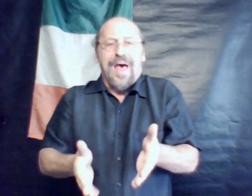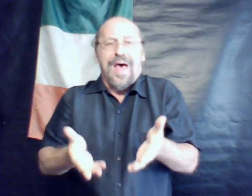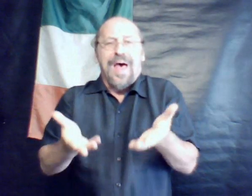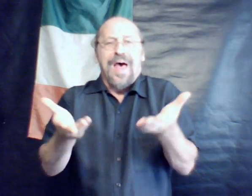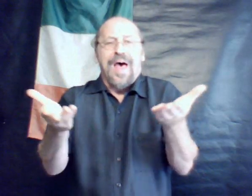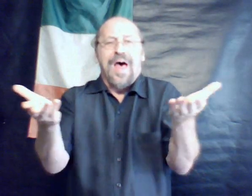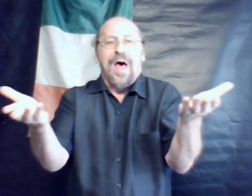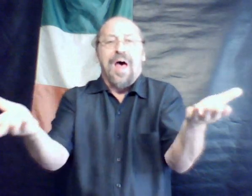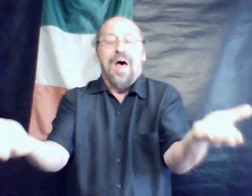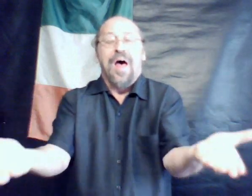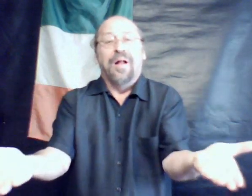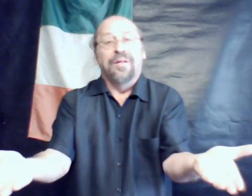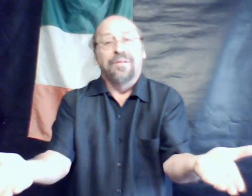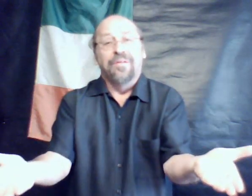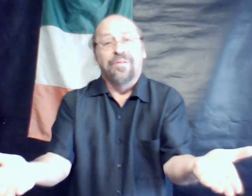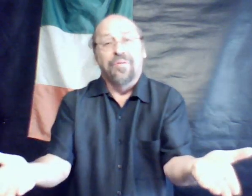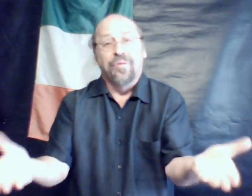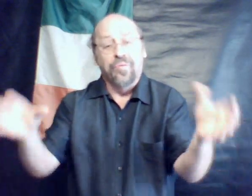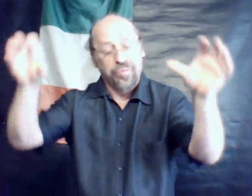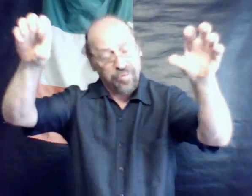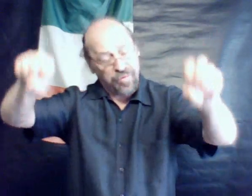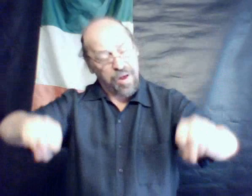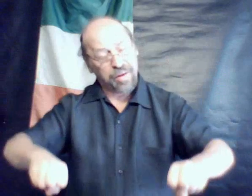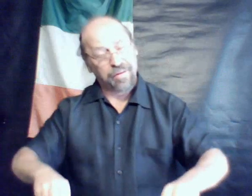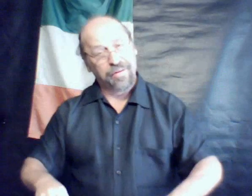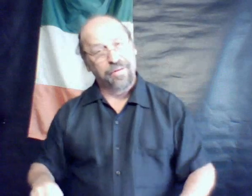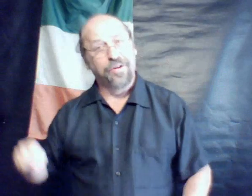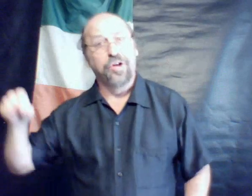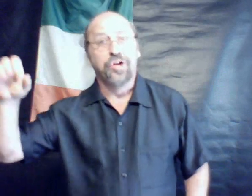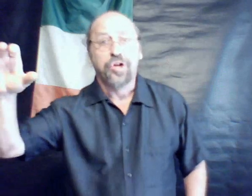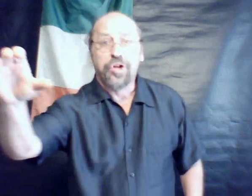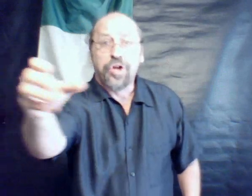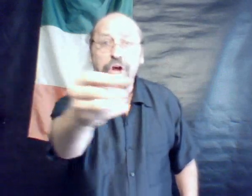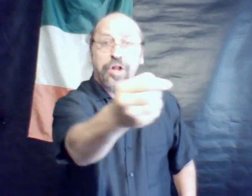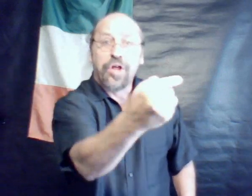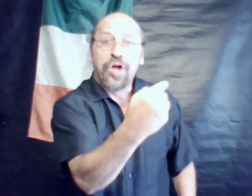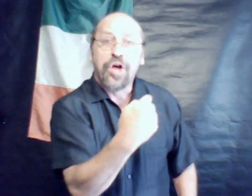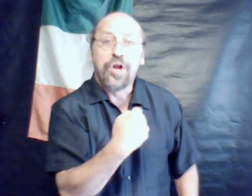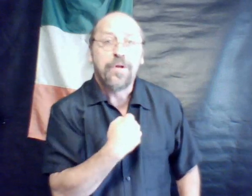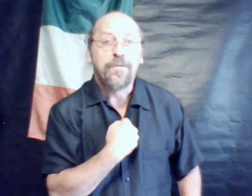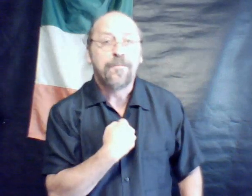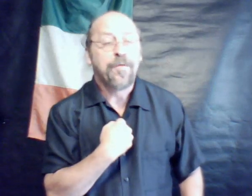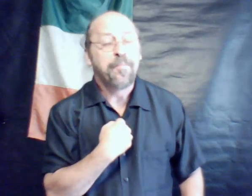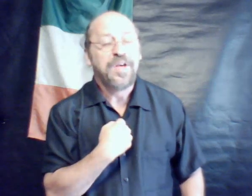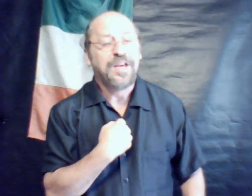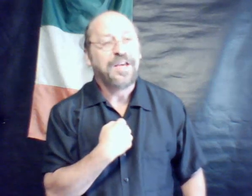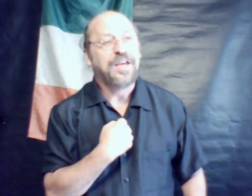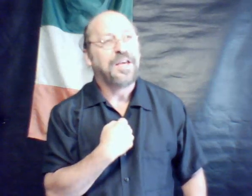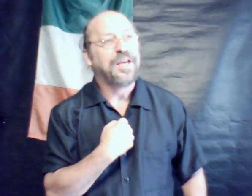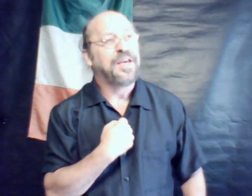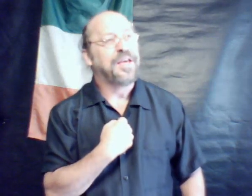hands, who try to take it from me.